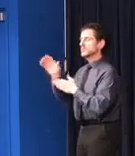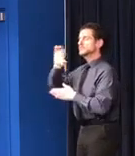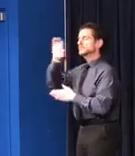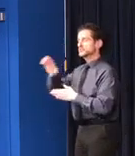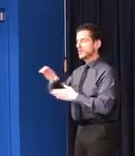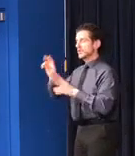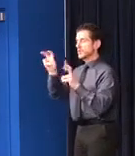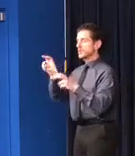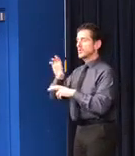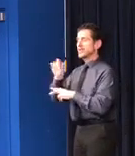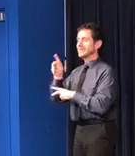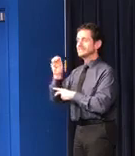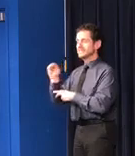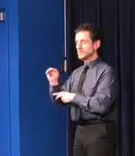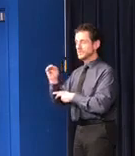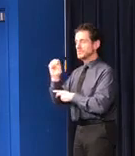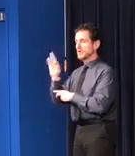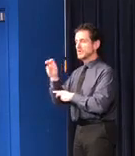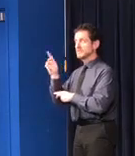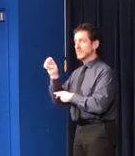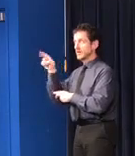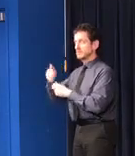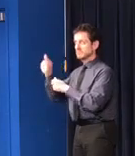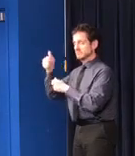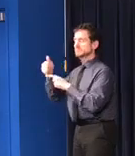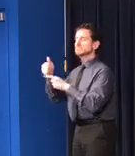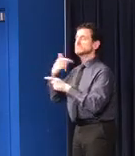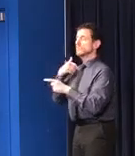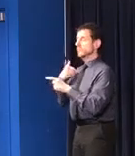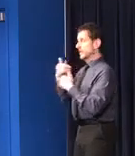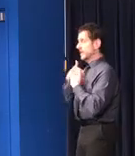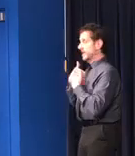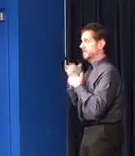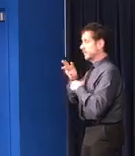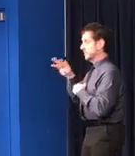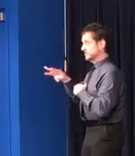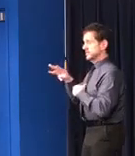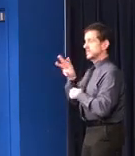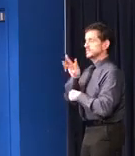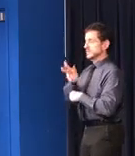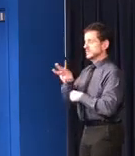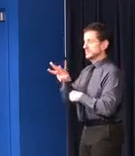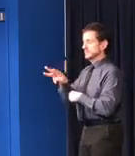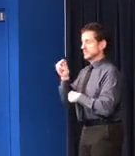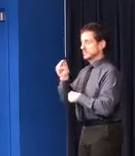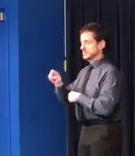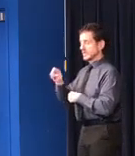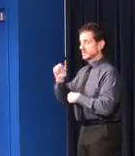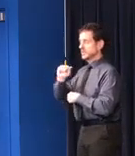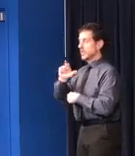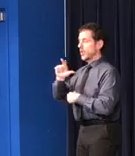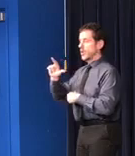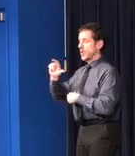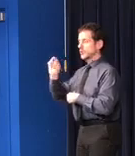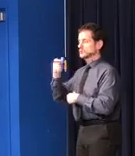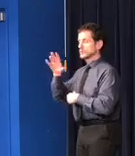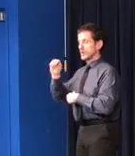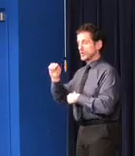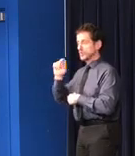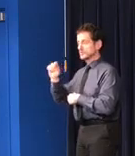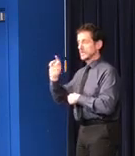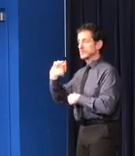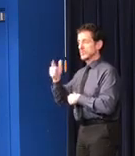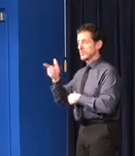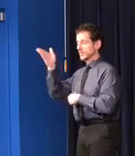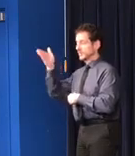care. For additional information we have developed a link on our website at www.allchicago.org